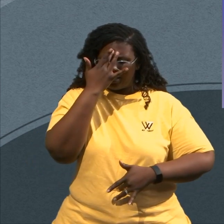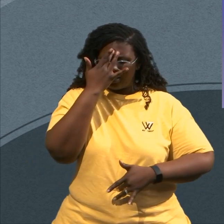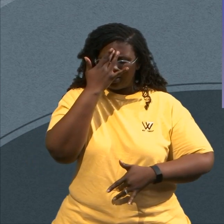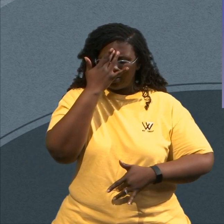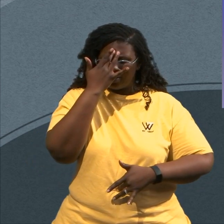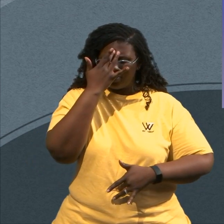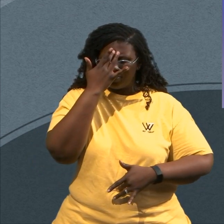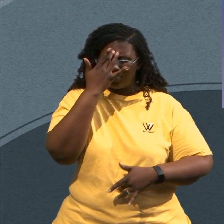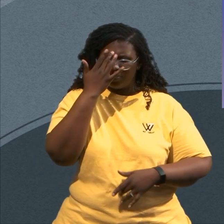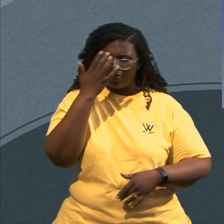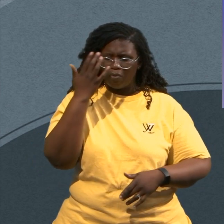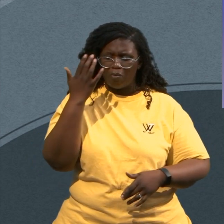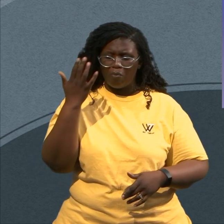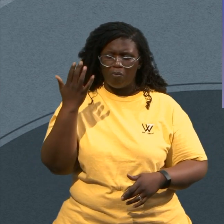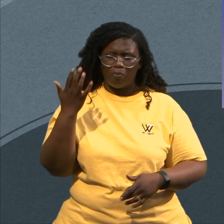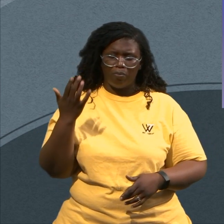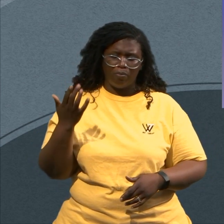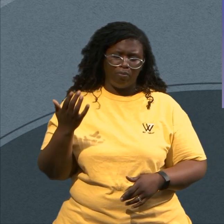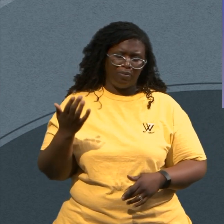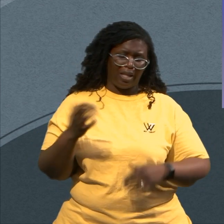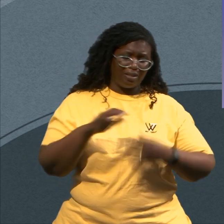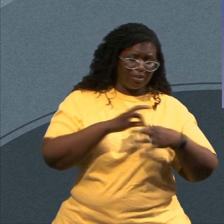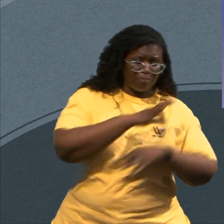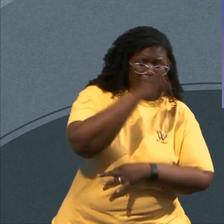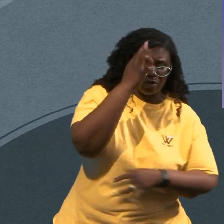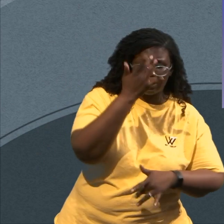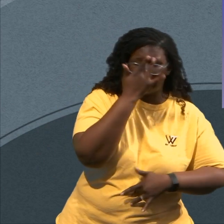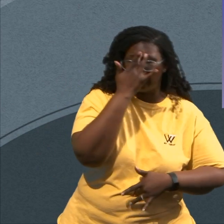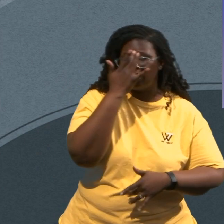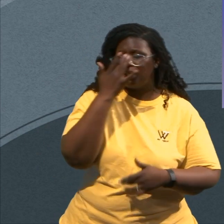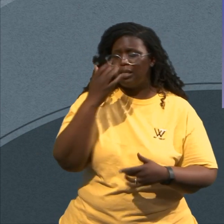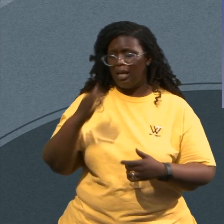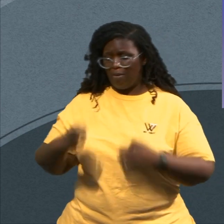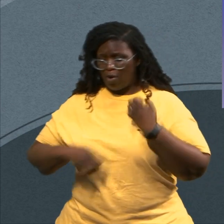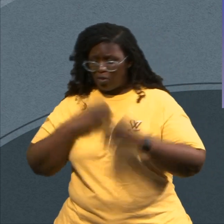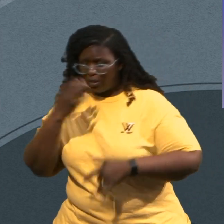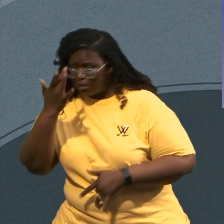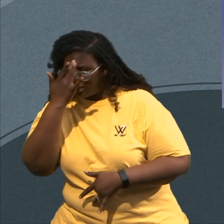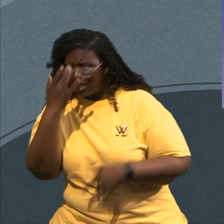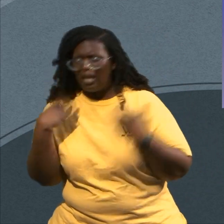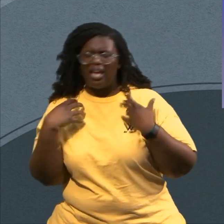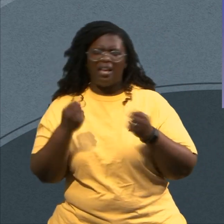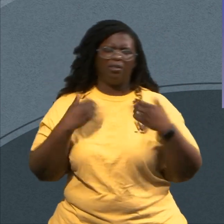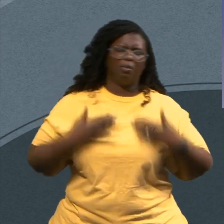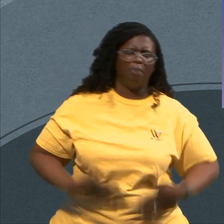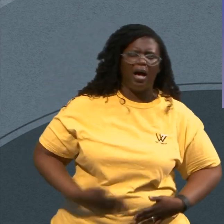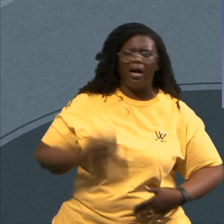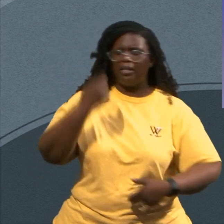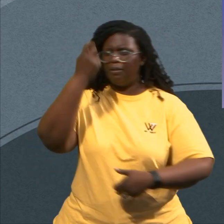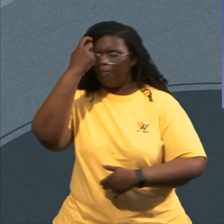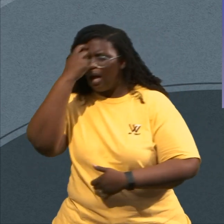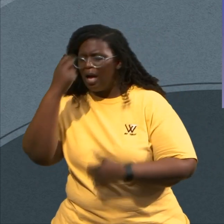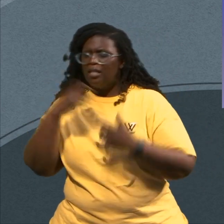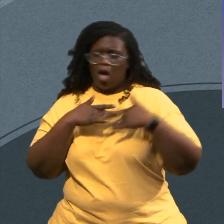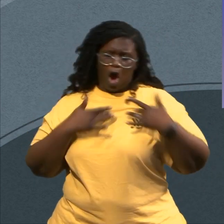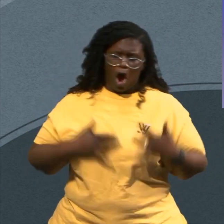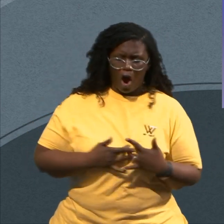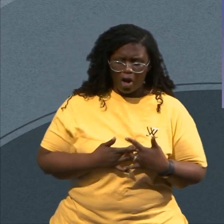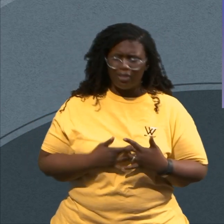emotional sickness Heal bodies, God Heal minds Heal hearts, God God, draw people to you,